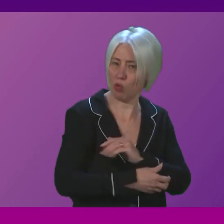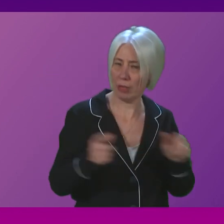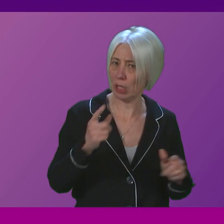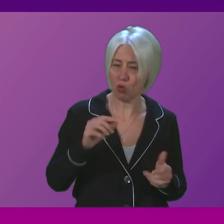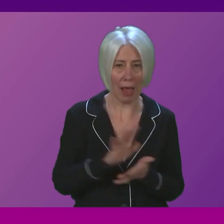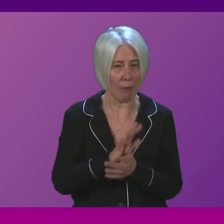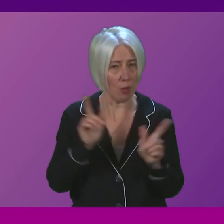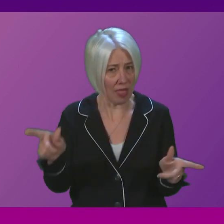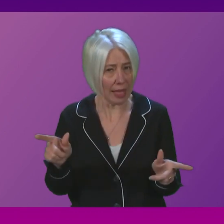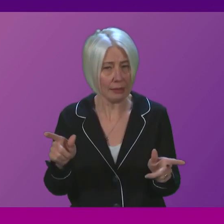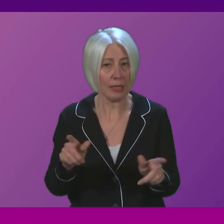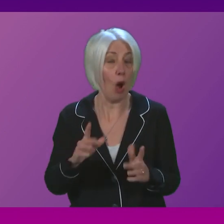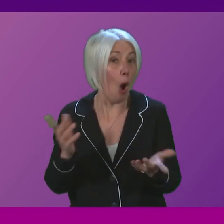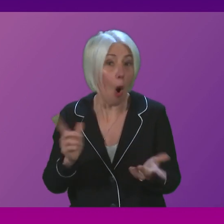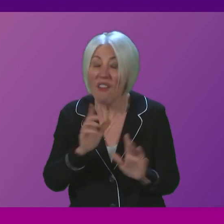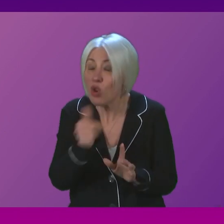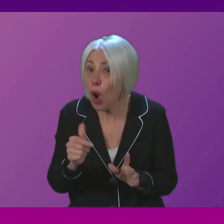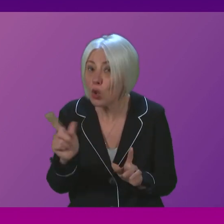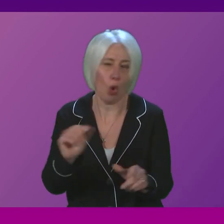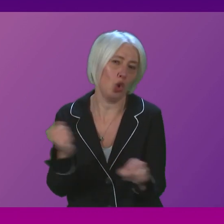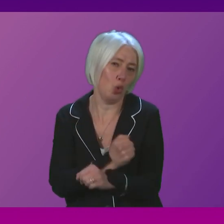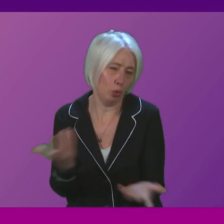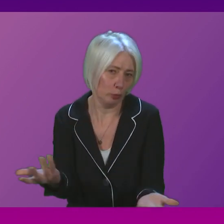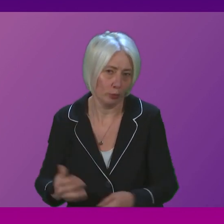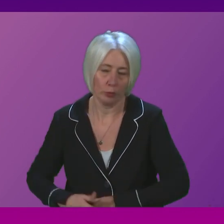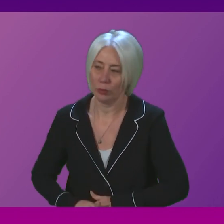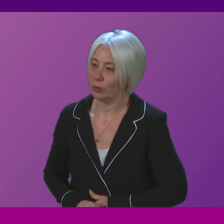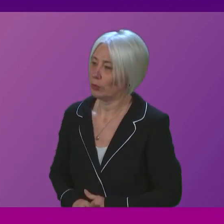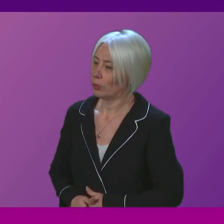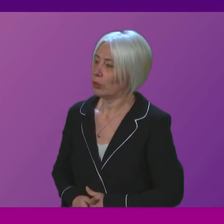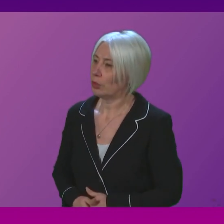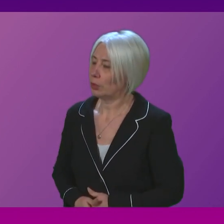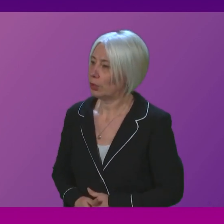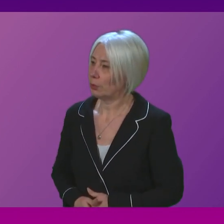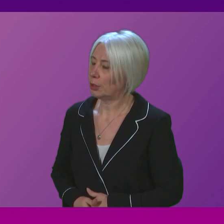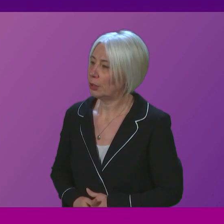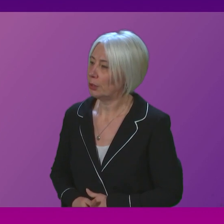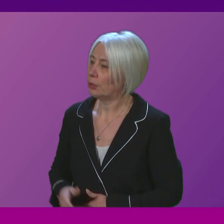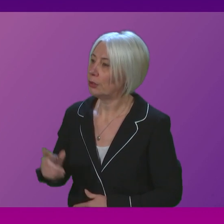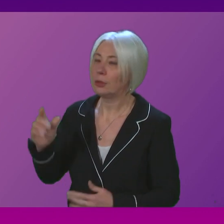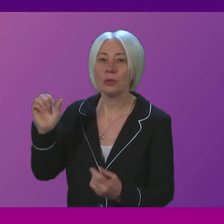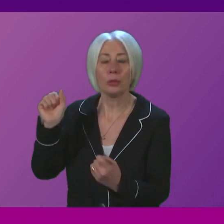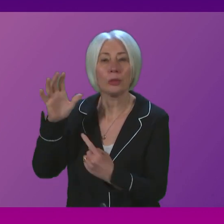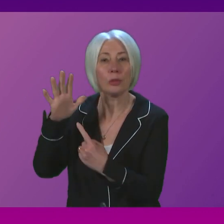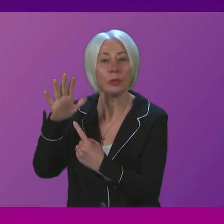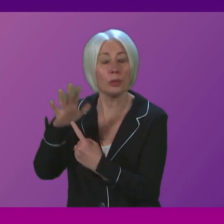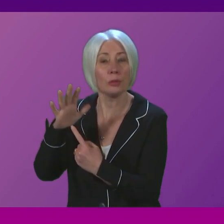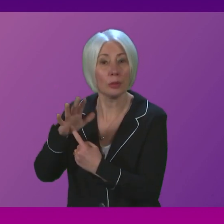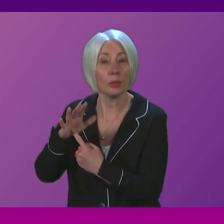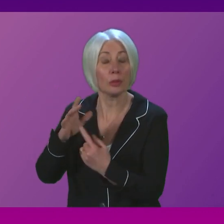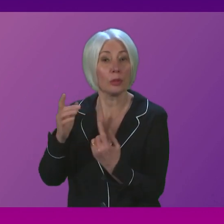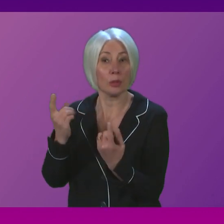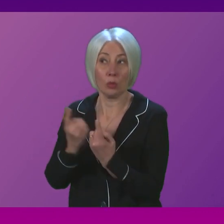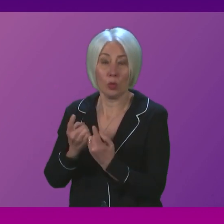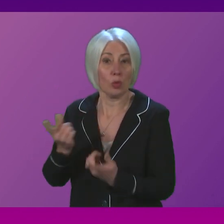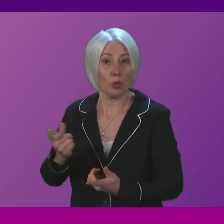going to do about it? First Minister. I think this is an important issue. It's important though to stress